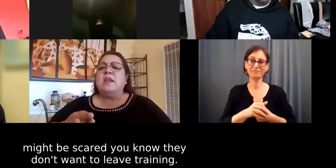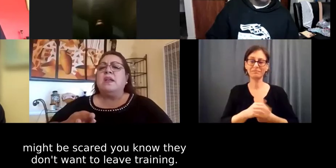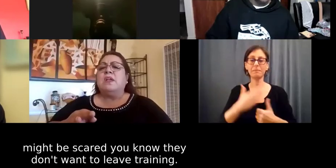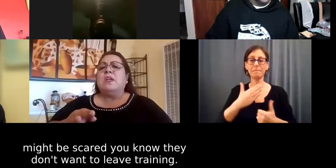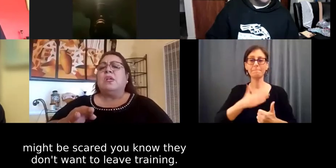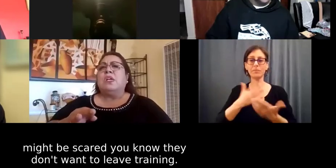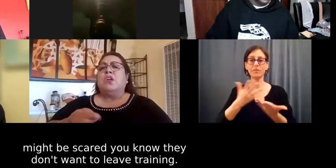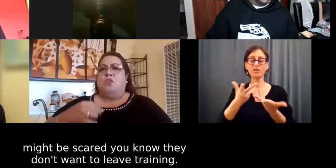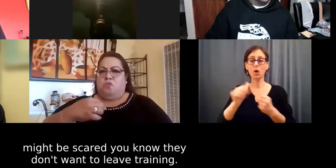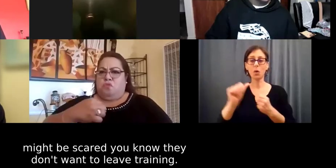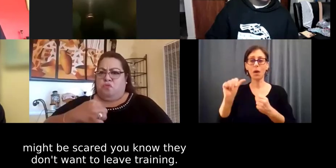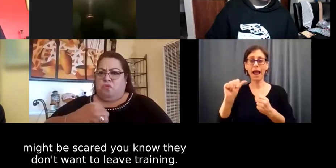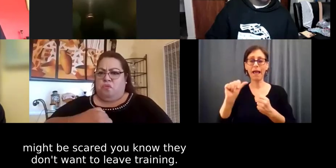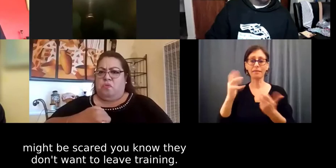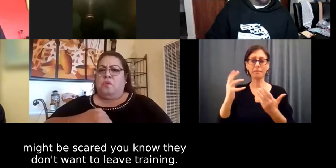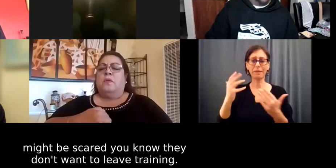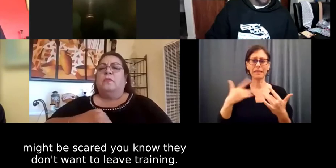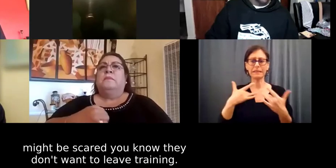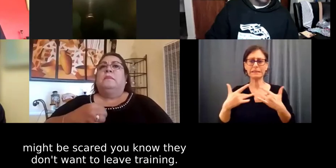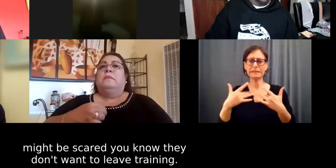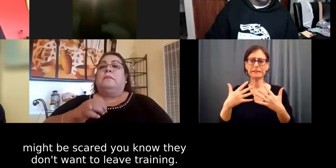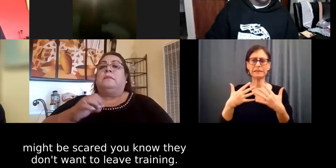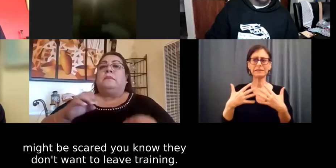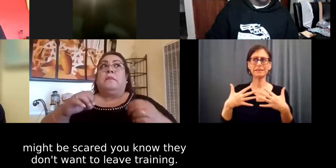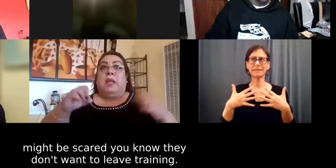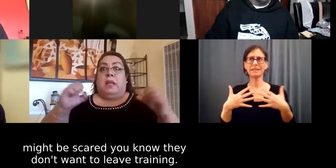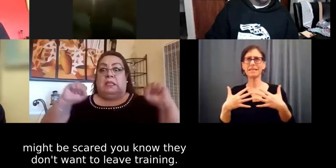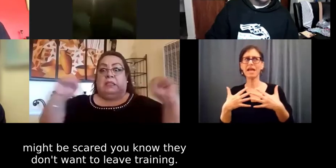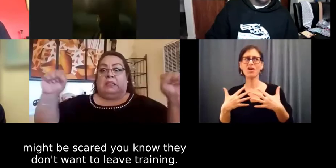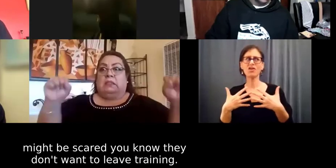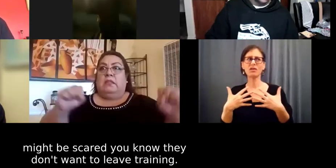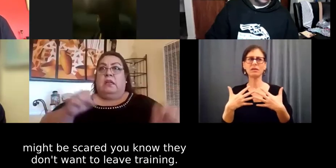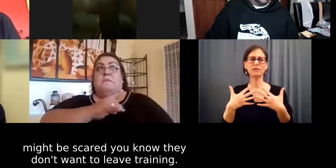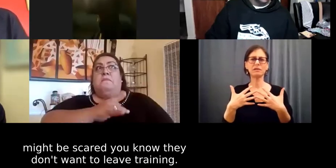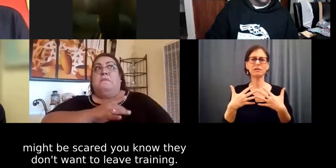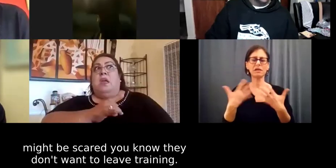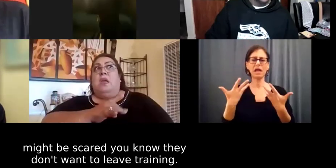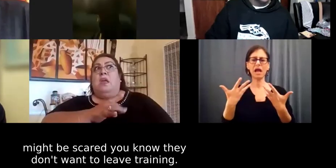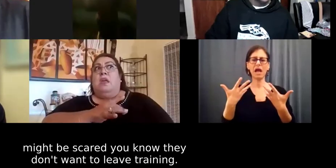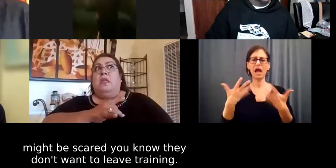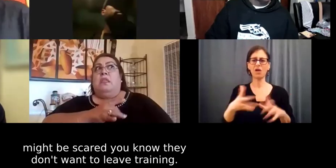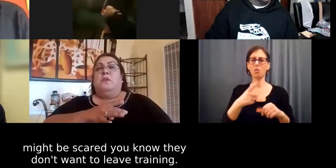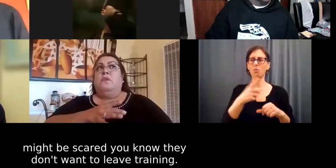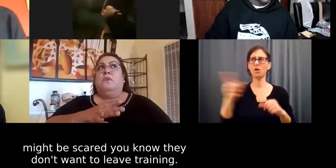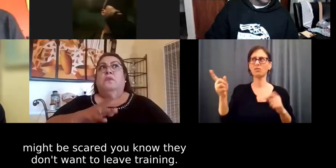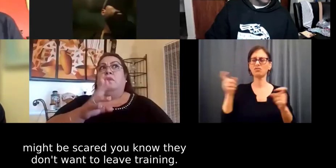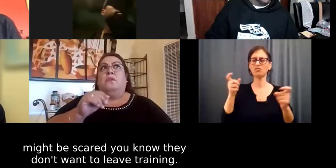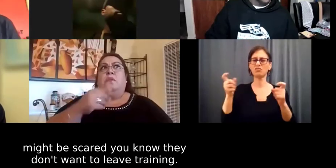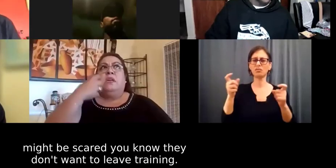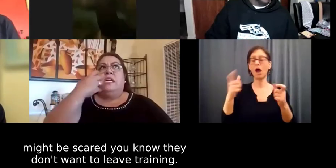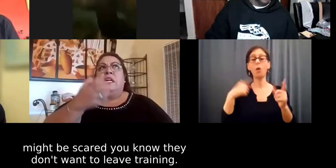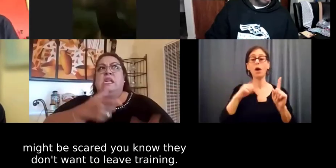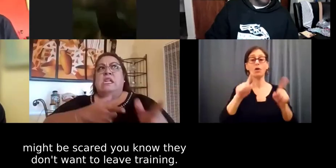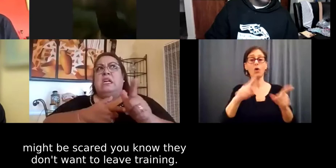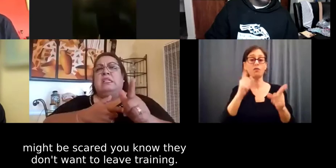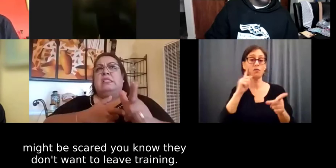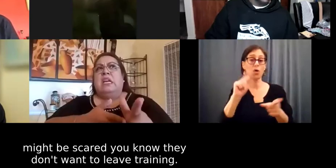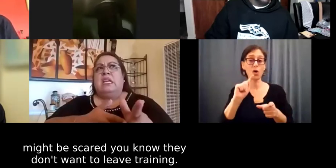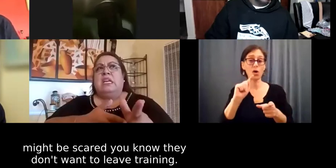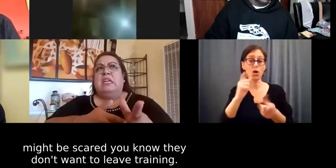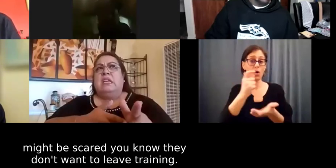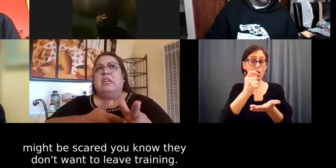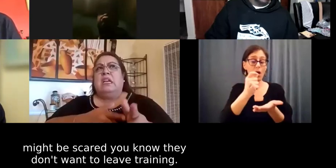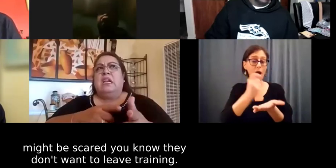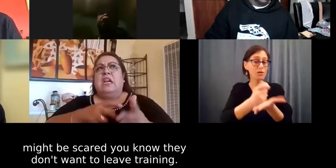be scared you know they don't to be treated but what's